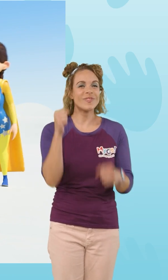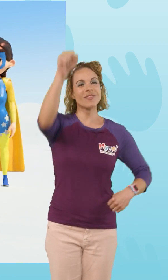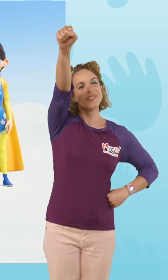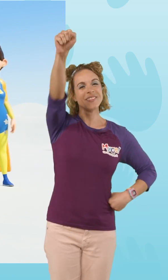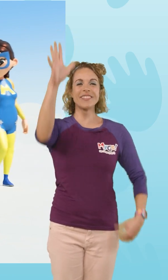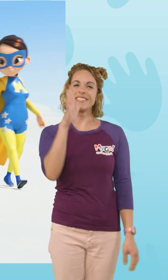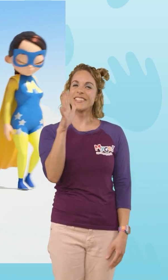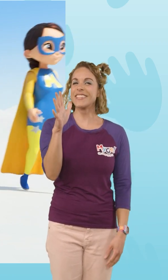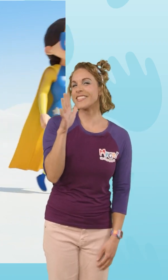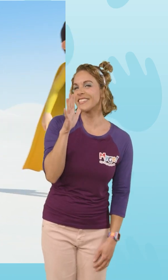super mum